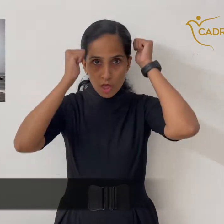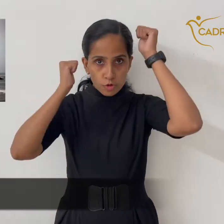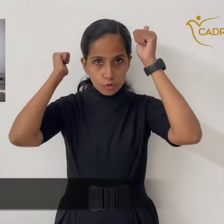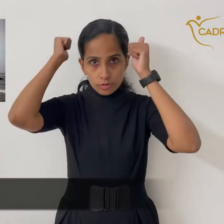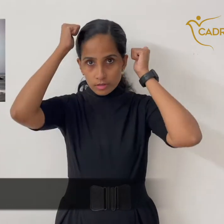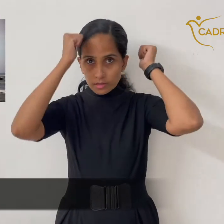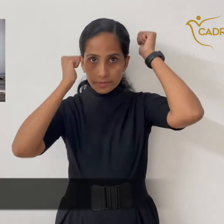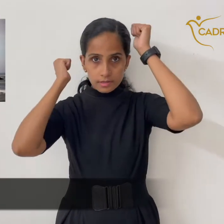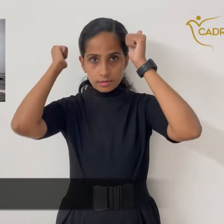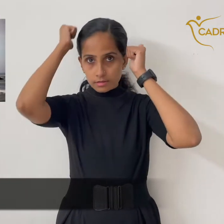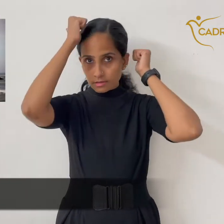Kanyakumari